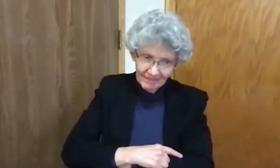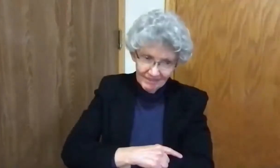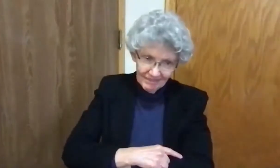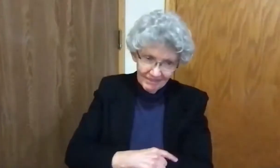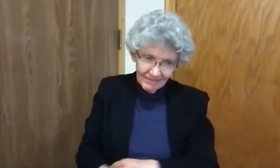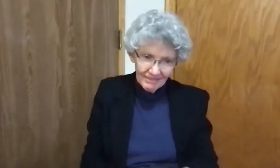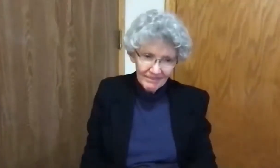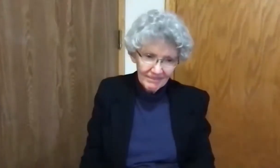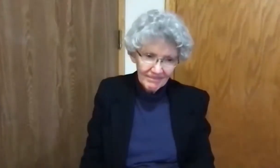Prayer for the day.